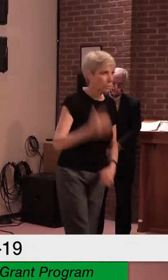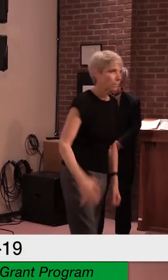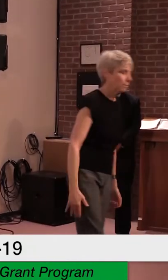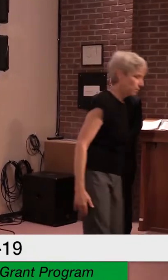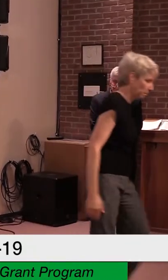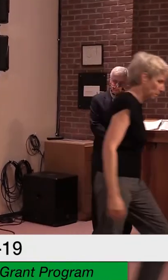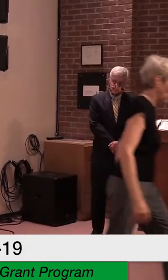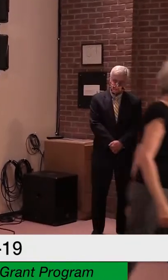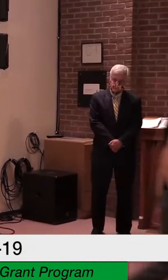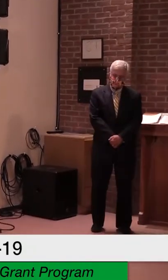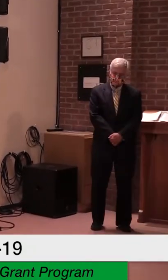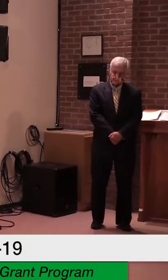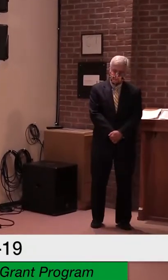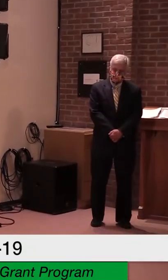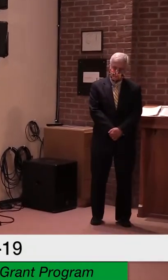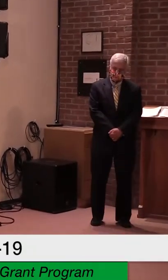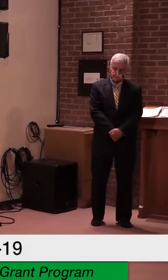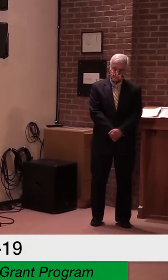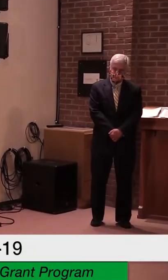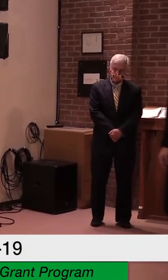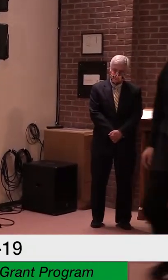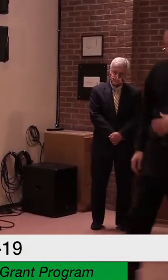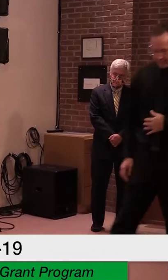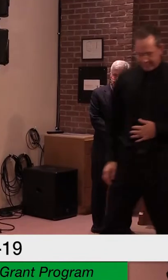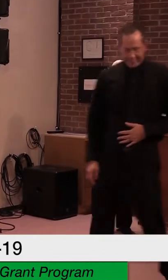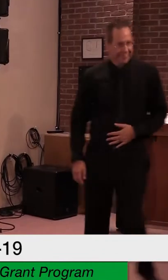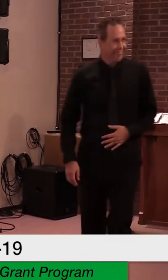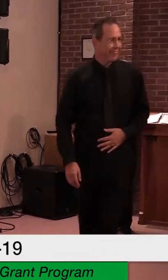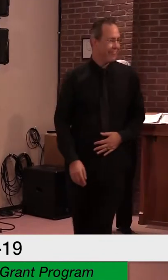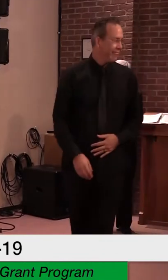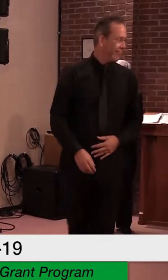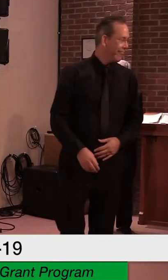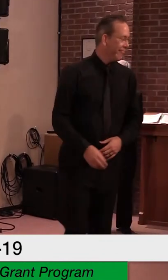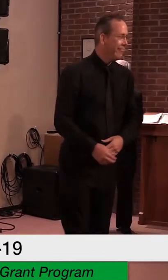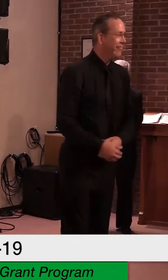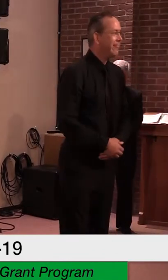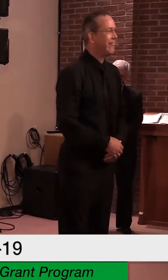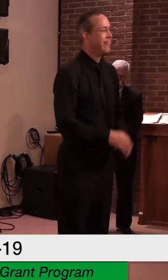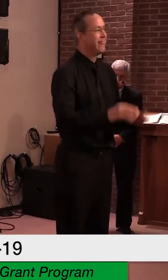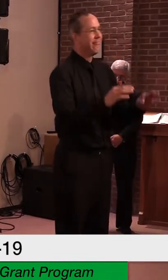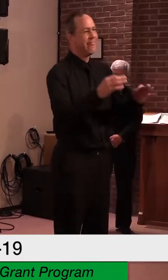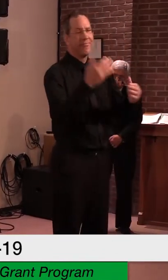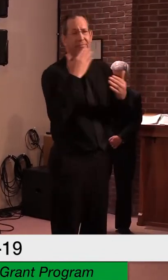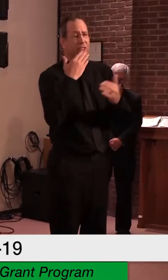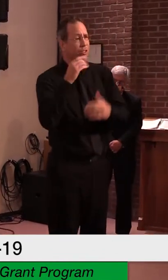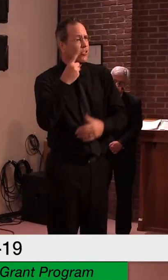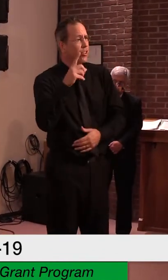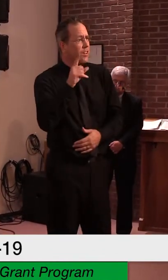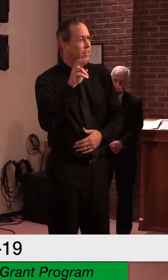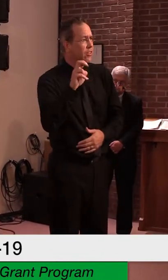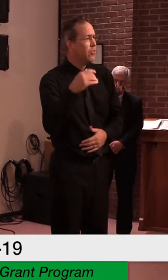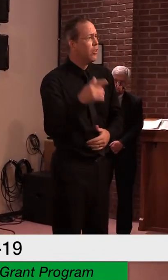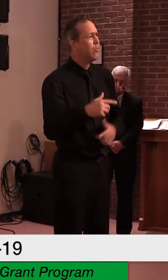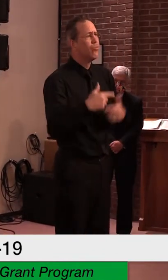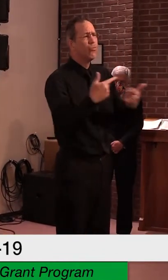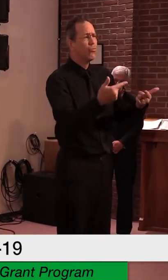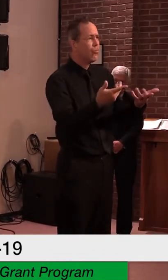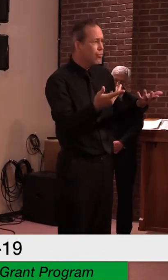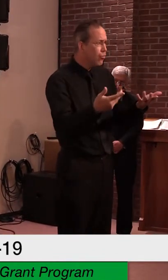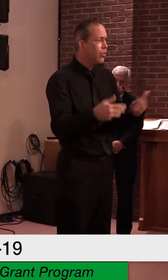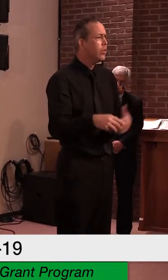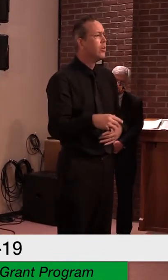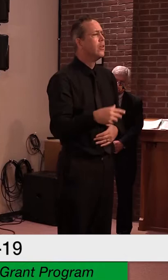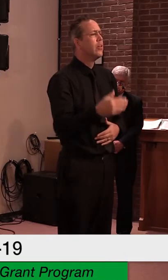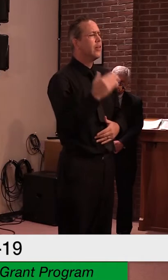Thank you, Dr. Levine. Before we turn it over to questions, as if we didn't have enough on our plate, we do have